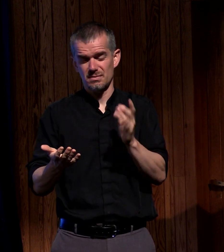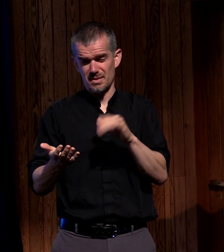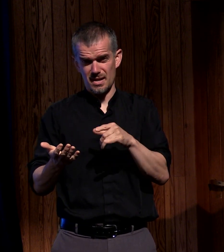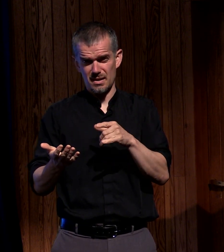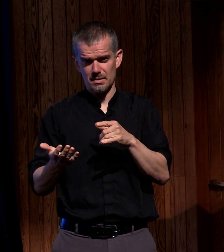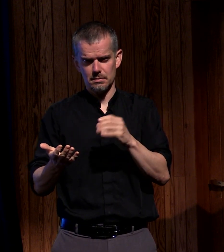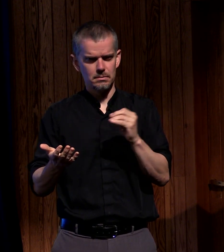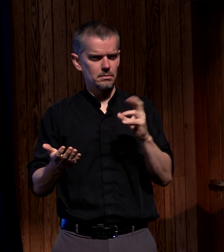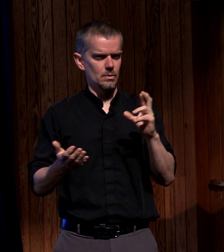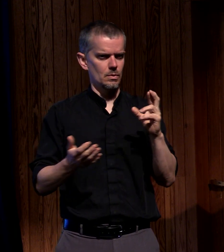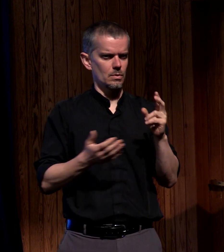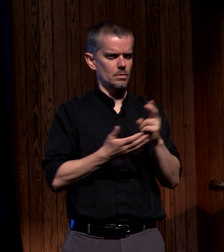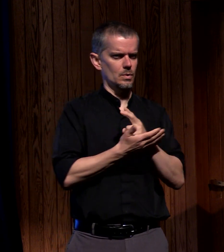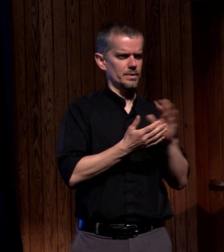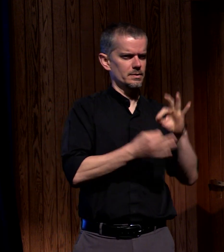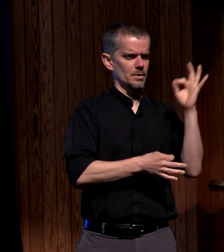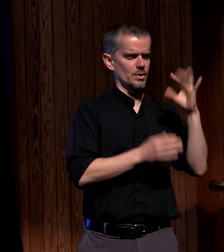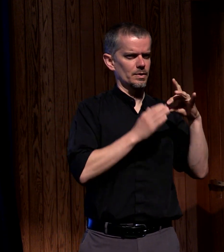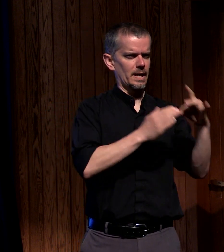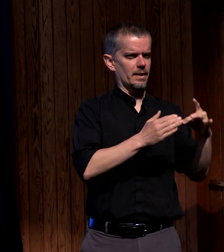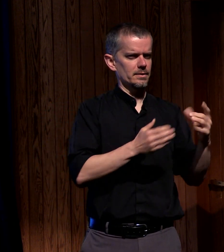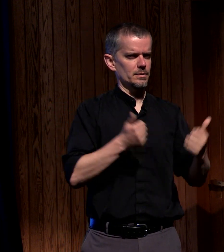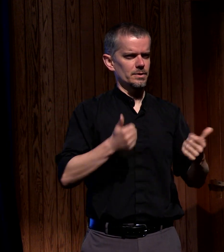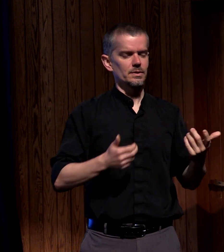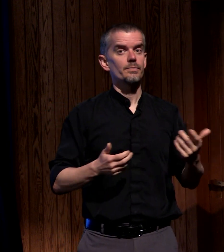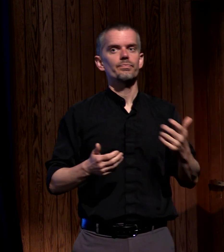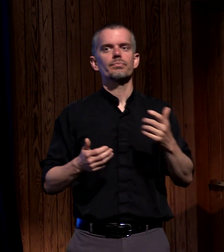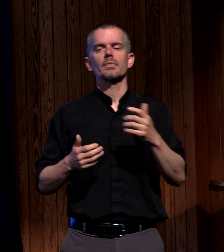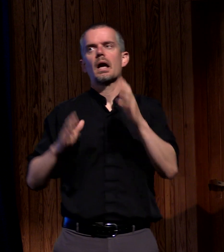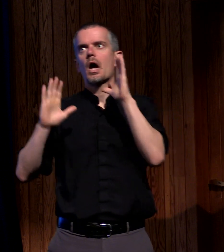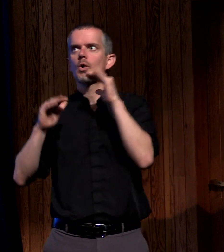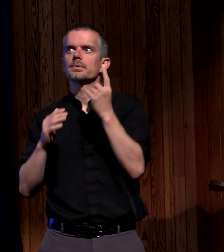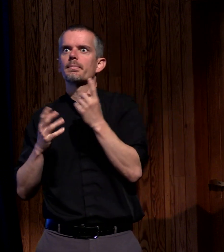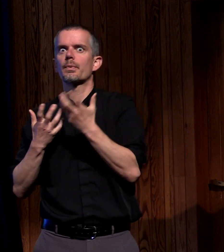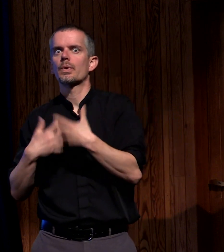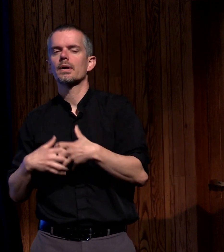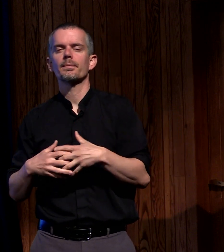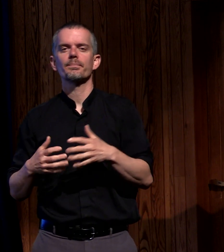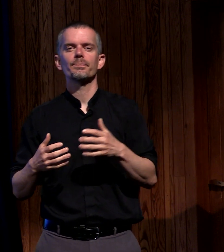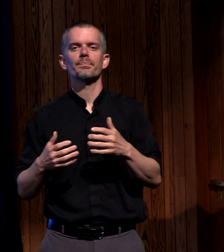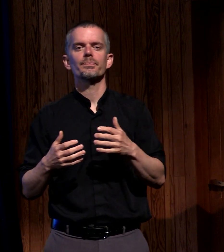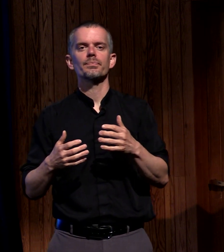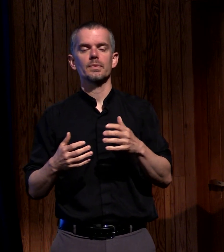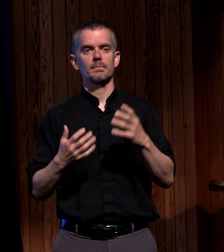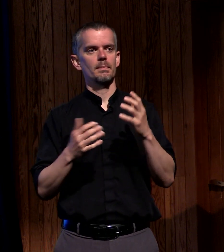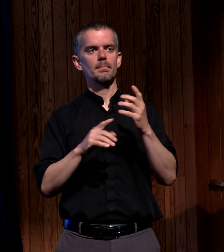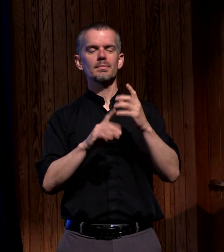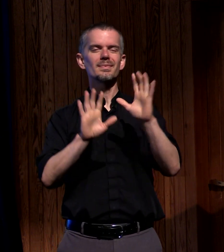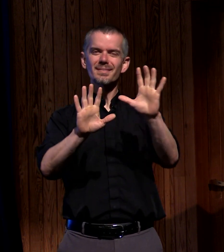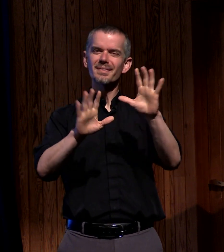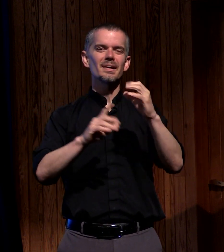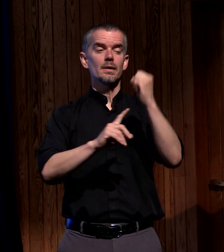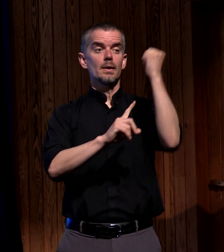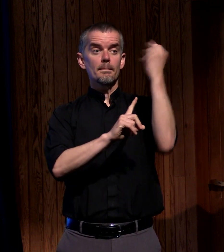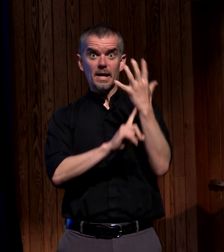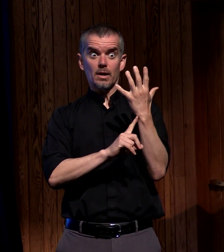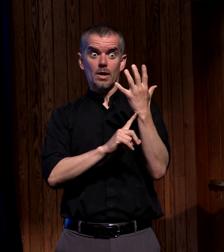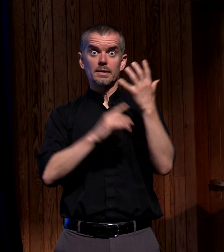hope this one works out you see with the Holy Spirit descent at Pentecost we now have access to the guidance